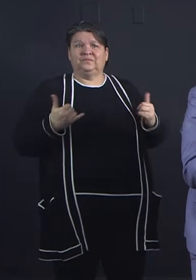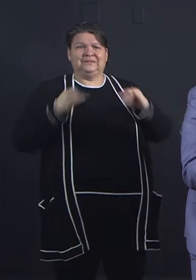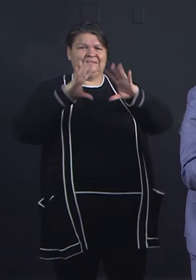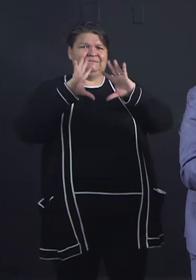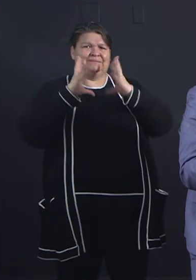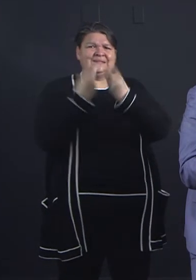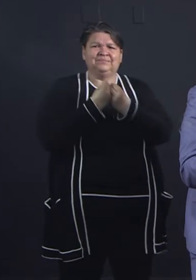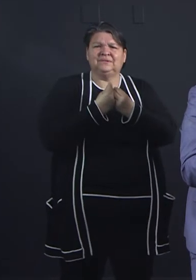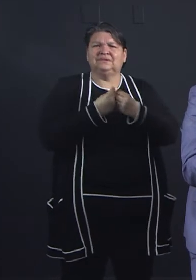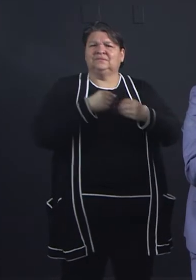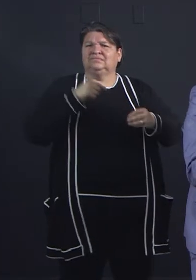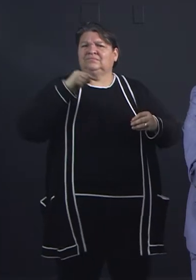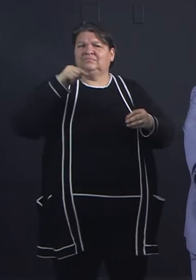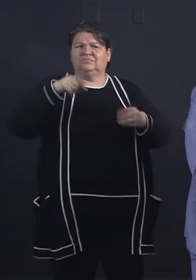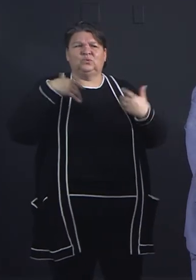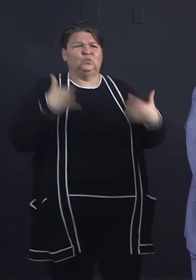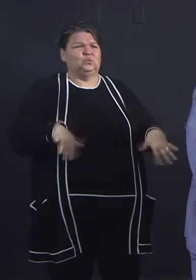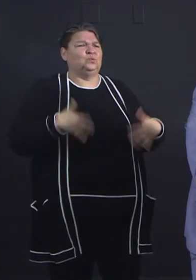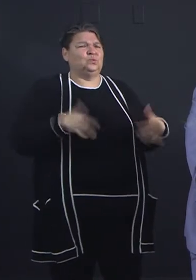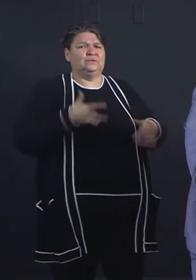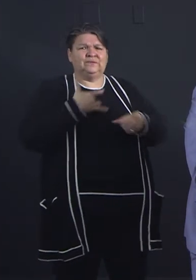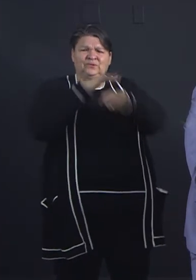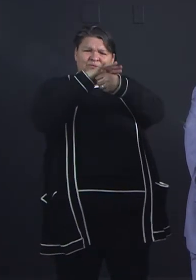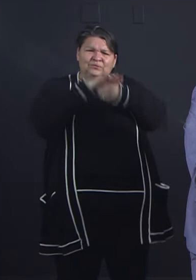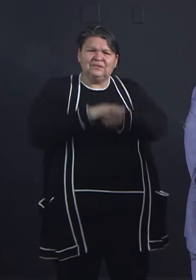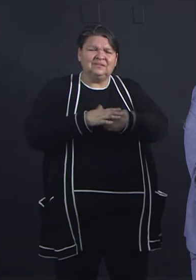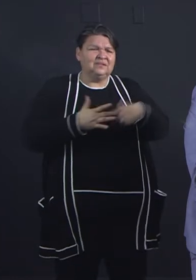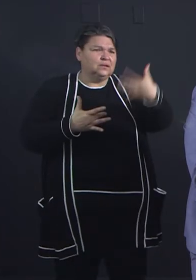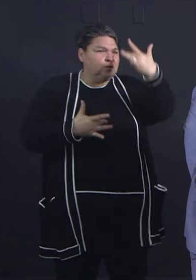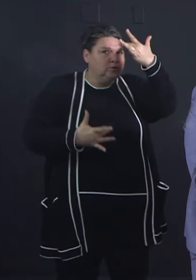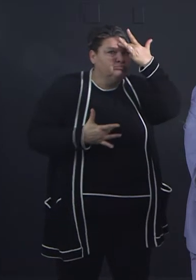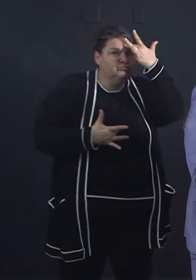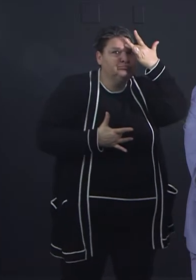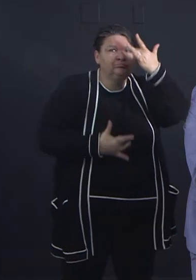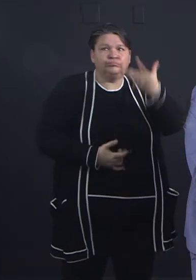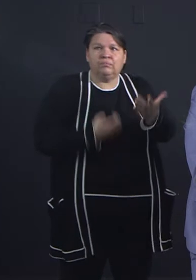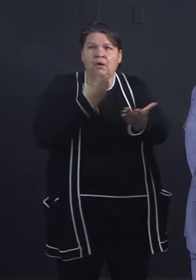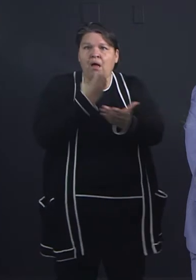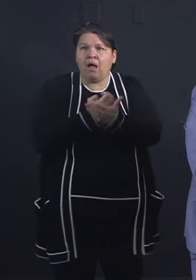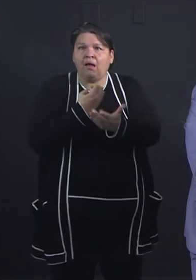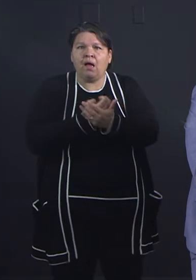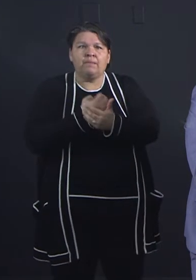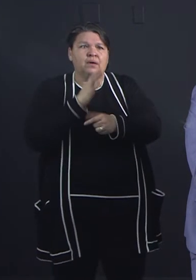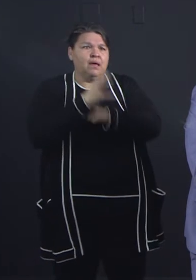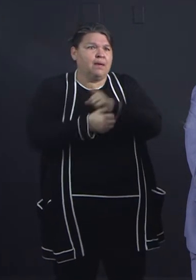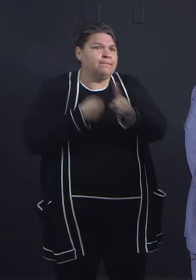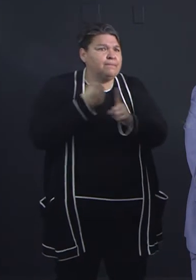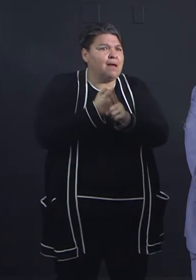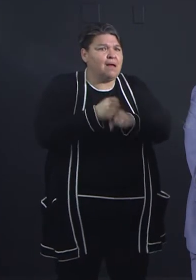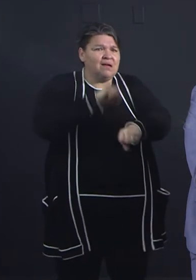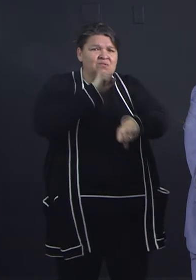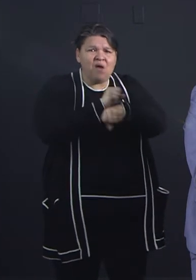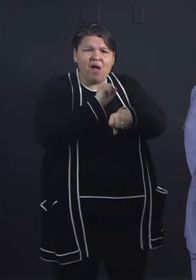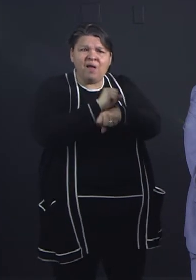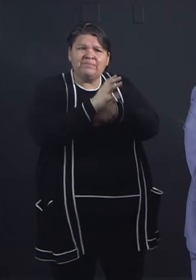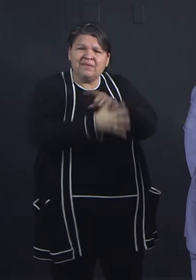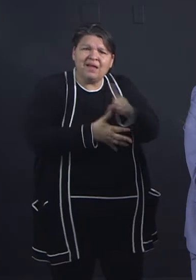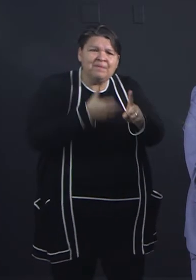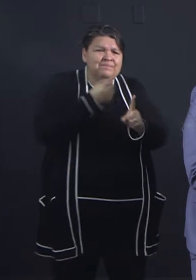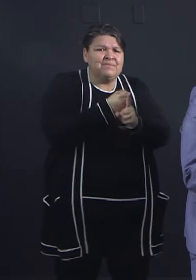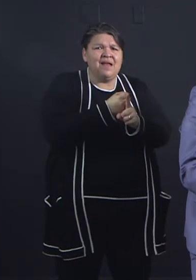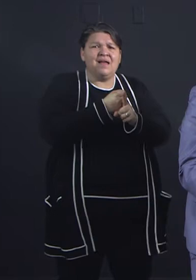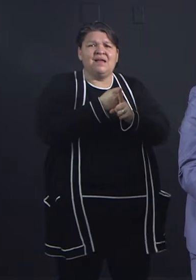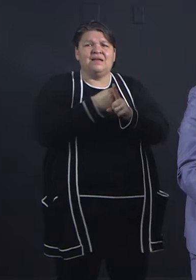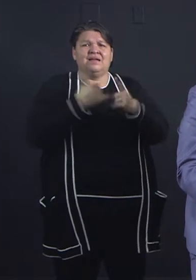There's financial stress. Not every student has a safe and orderly home life. And we really want to reach out and support those students